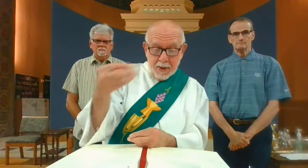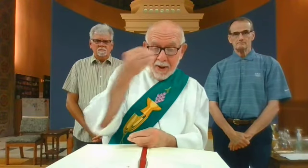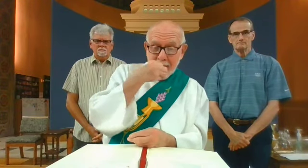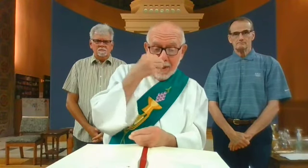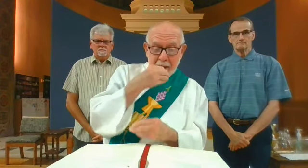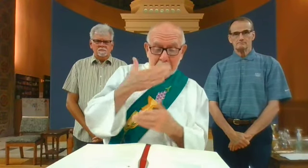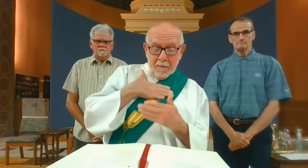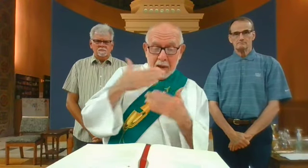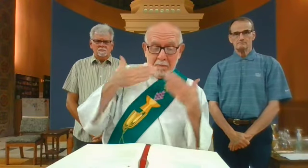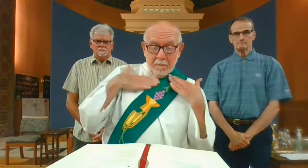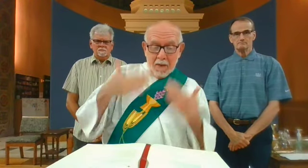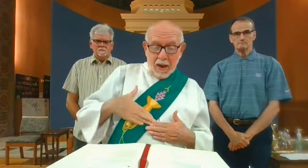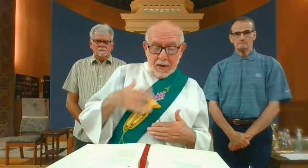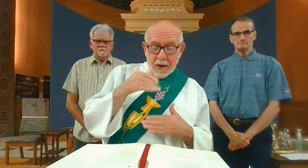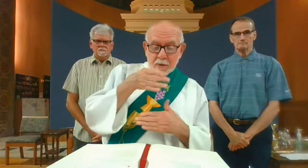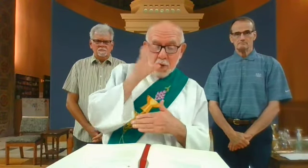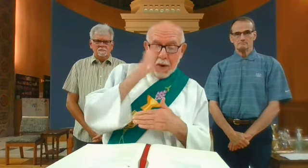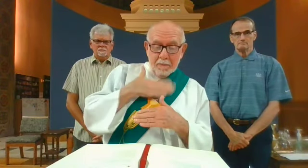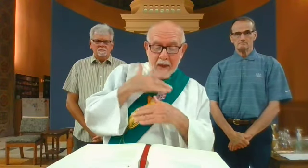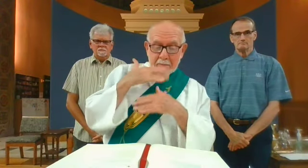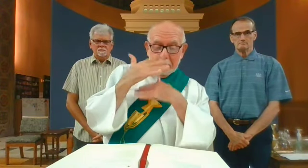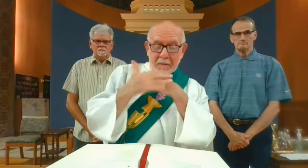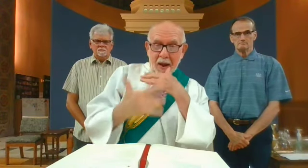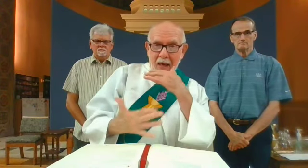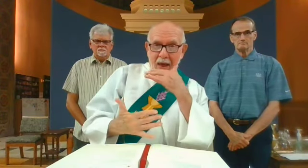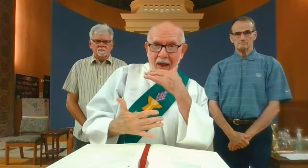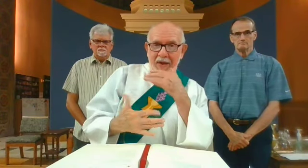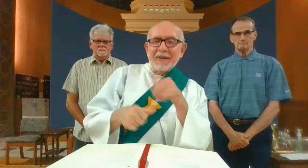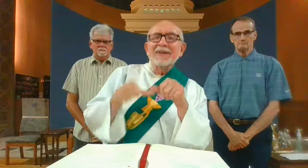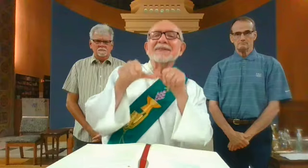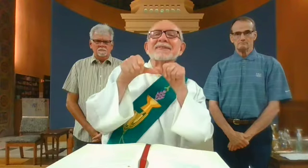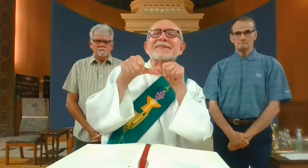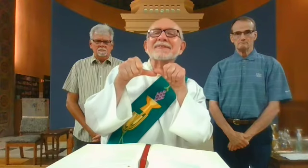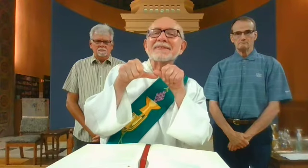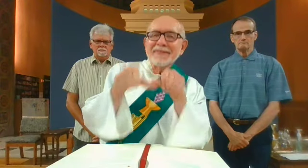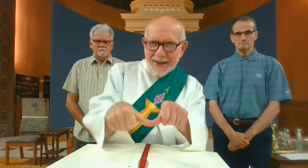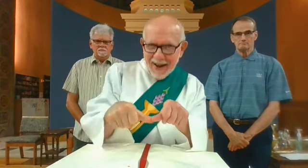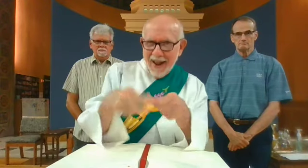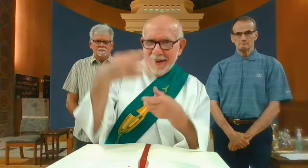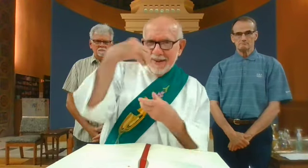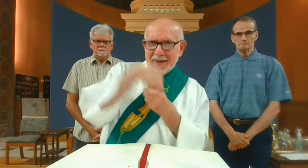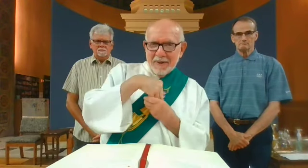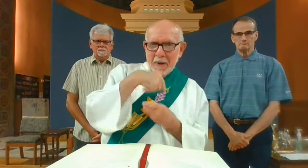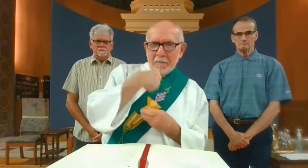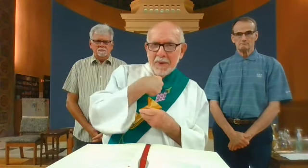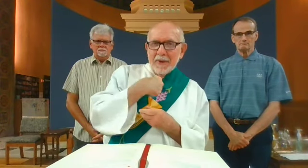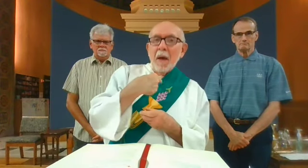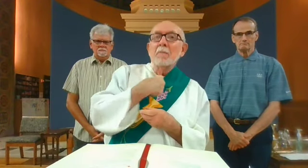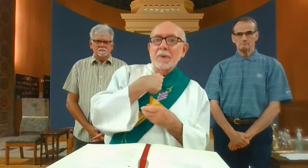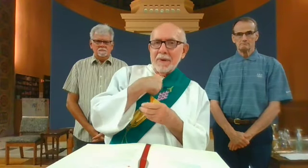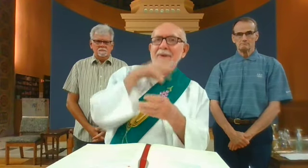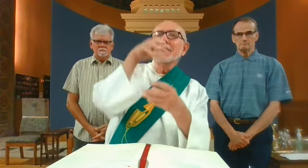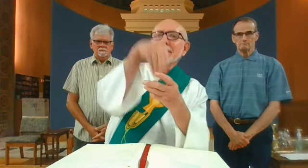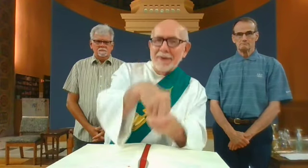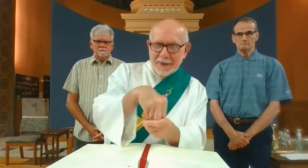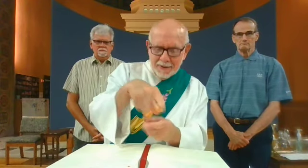The ever eats my flesh And drinks my blood Remains in Me